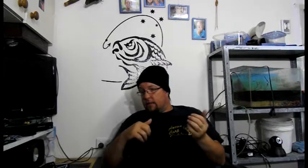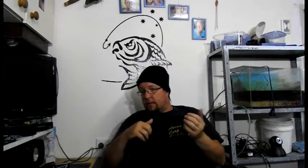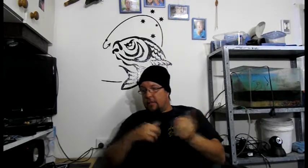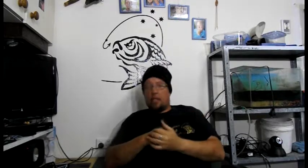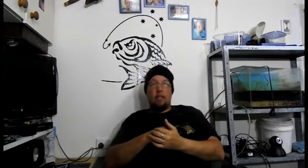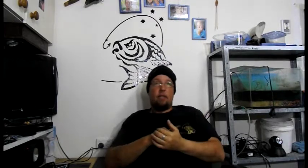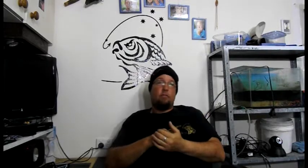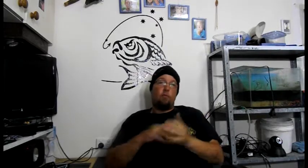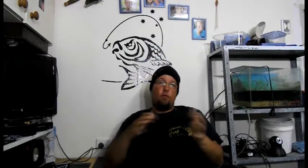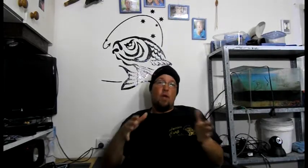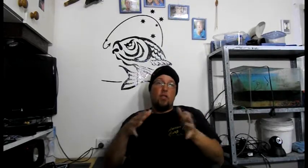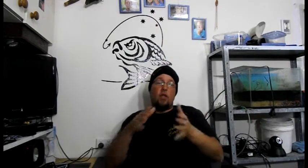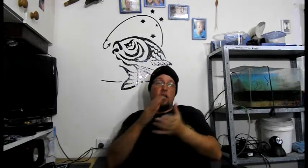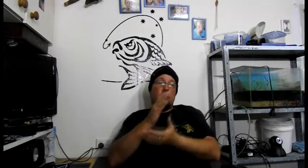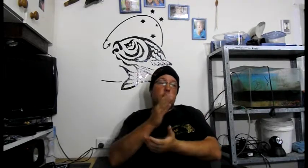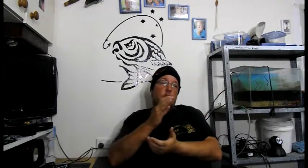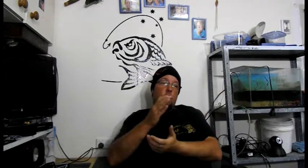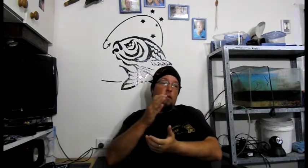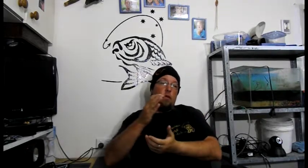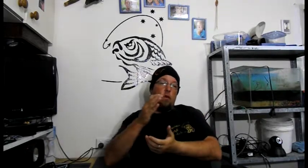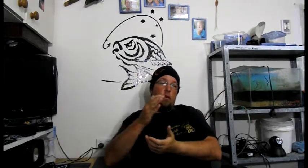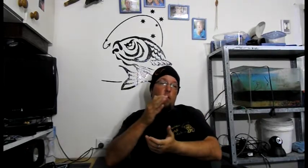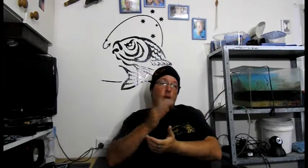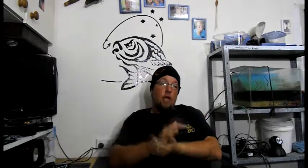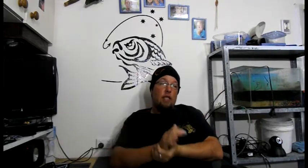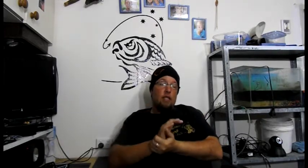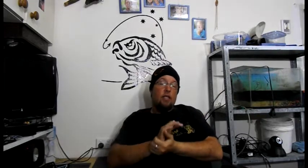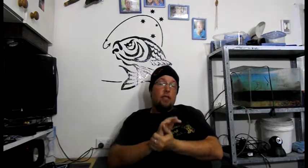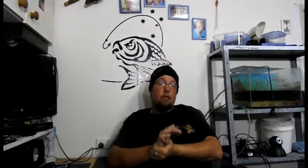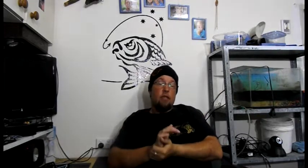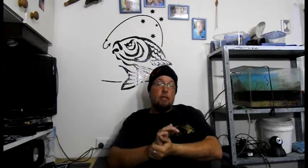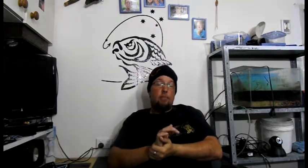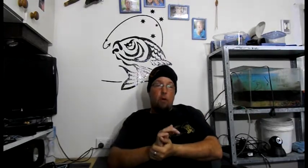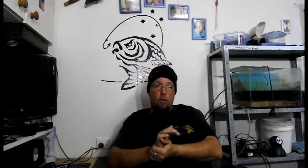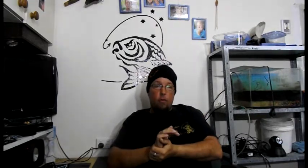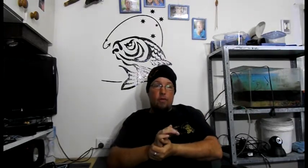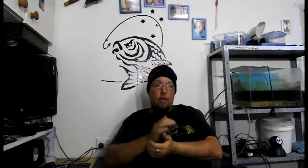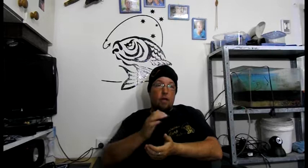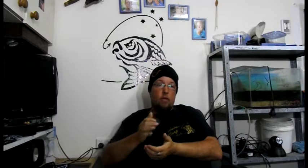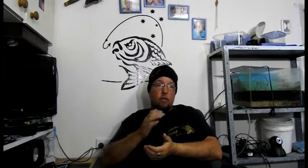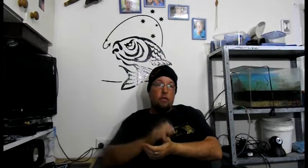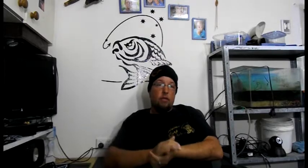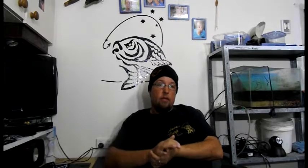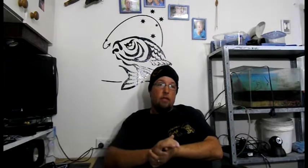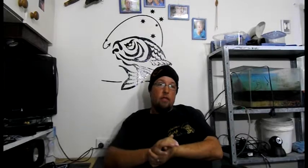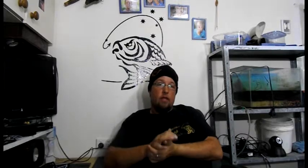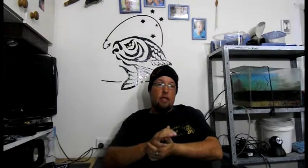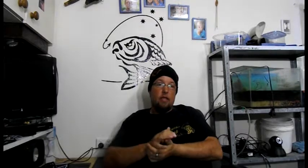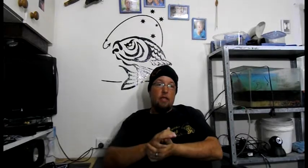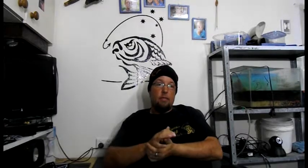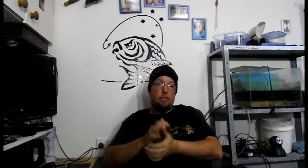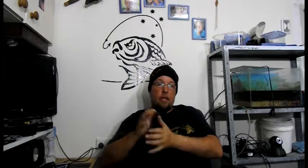So there's one side of things. I can see that there is a problem with them and I do see that something needs to be done.